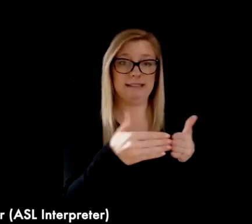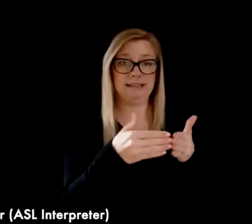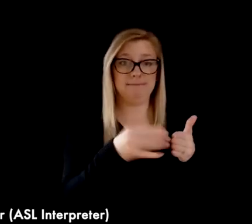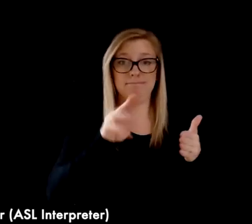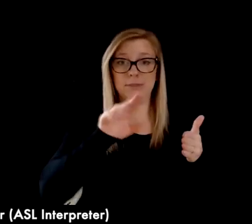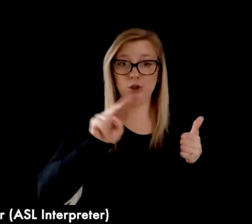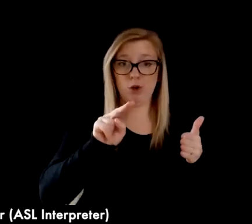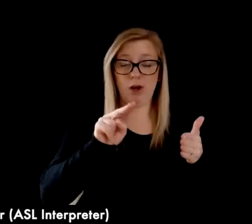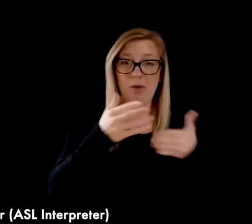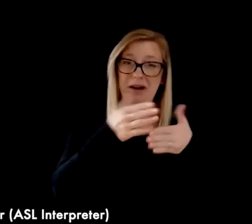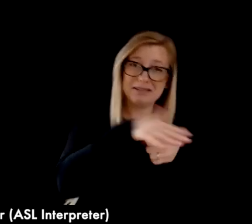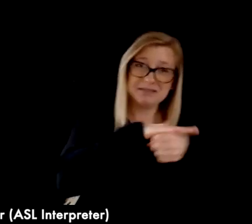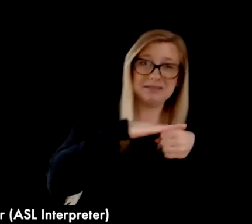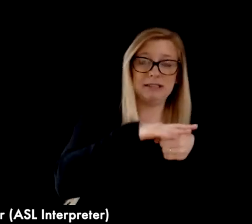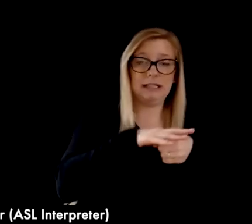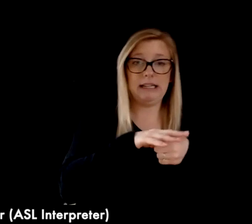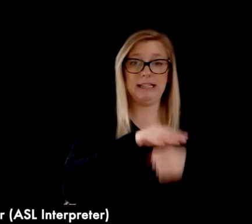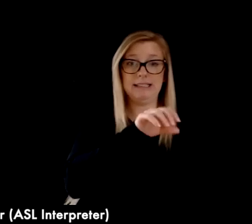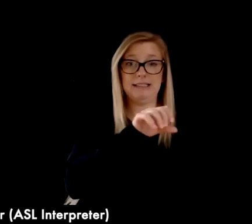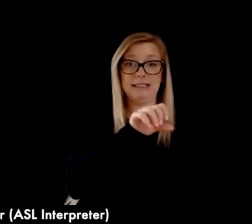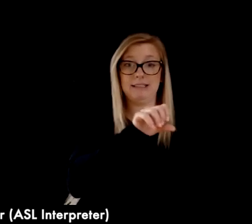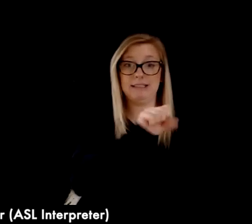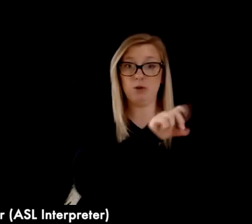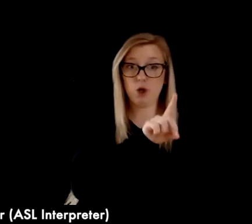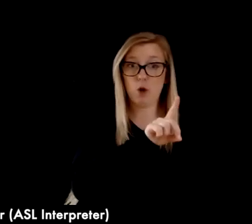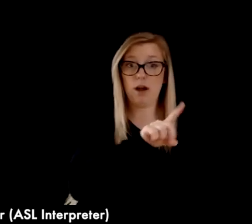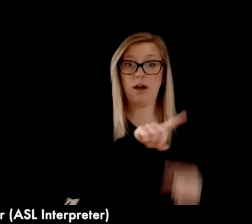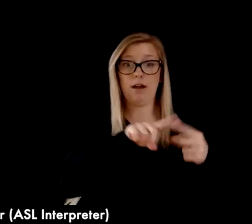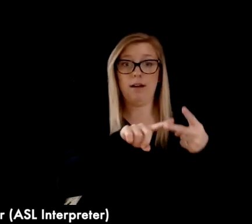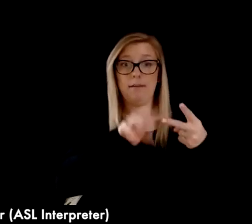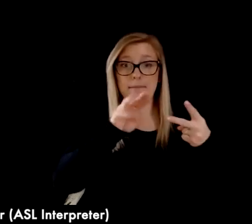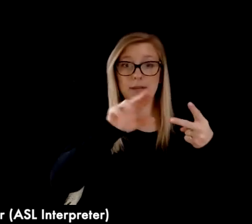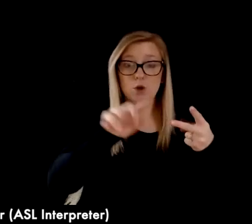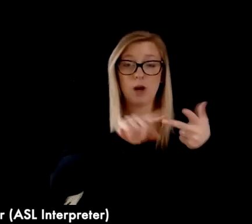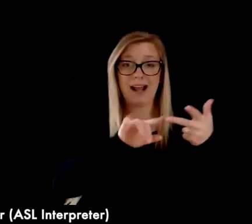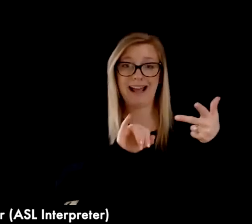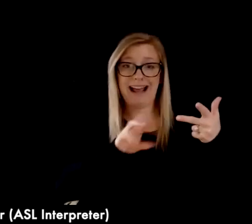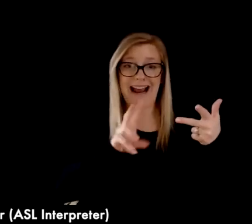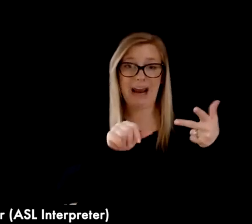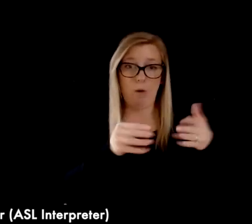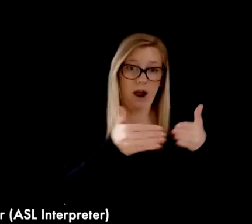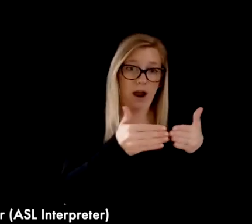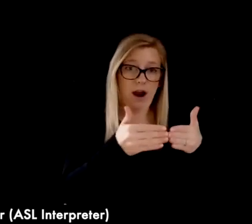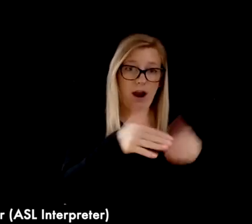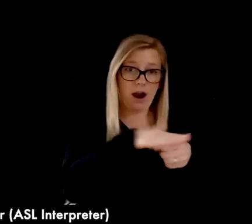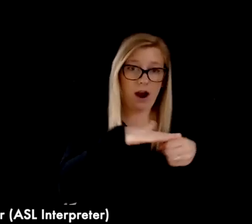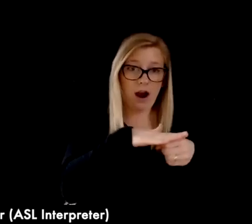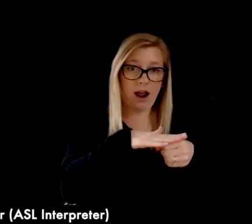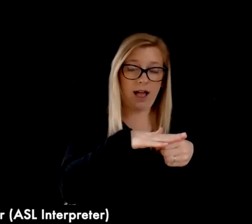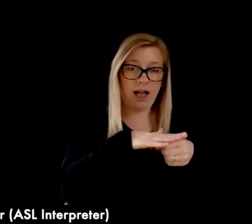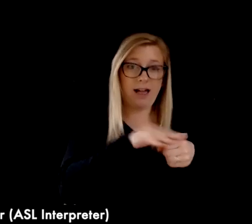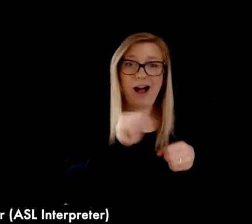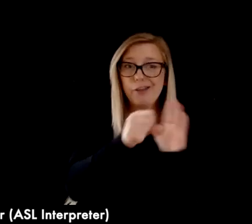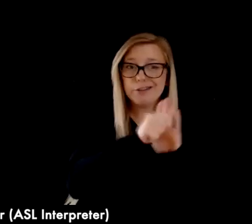and Sioux Falls, South Dakota. These areas are actively recruiting Minnesota workers with free